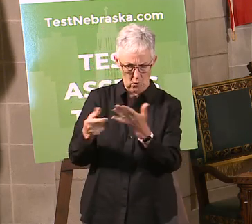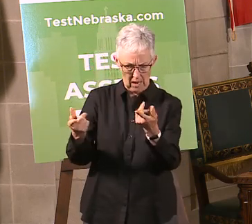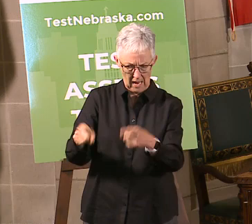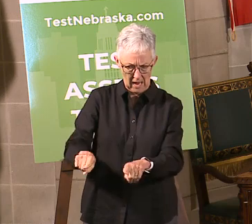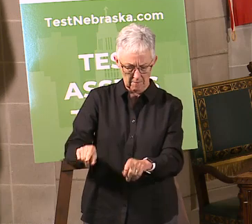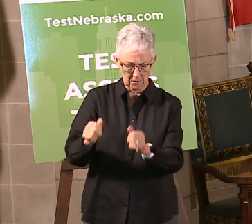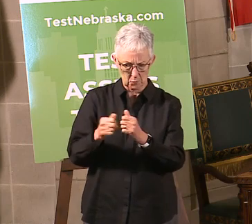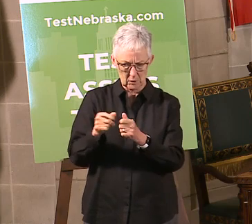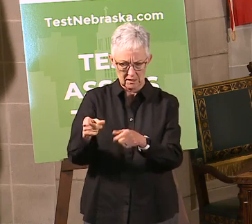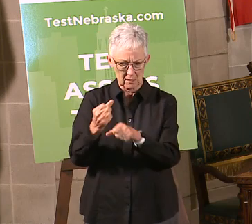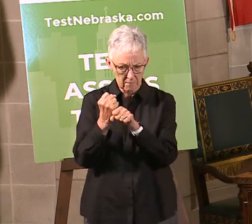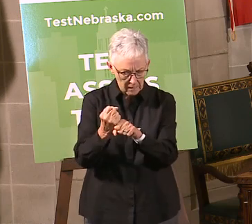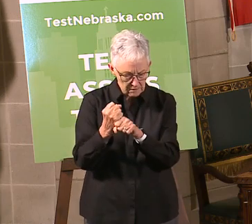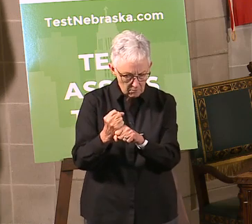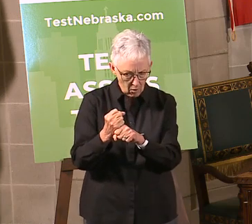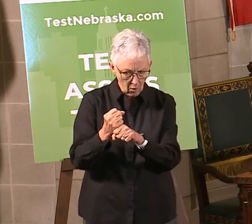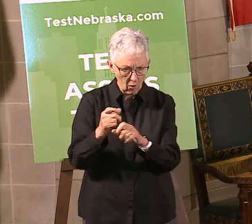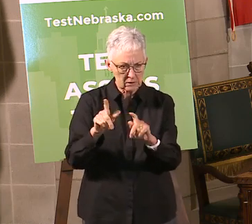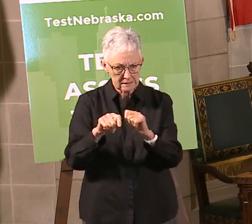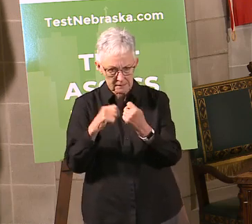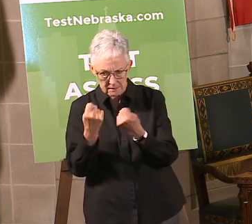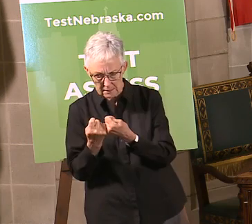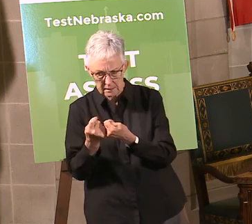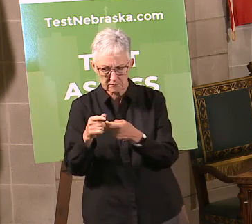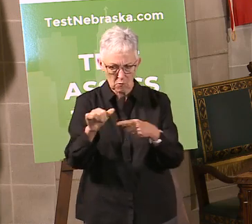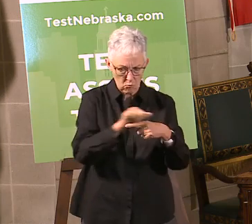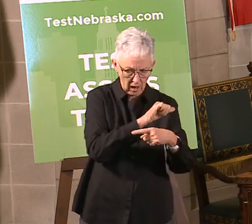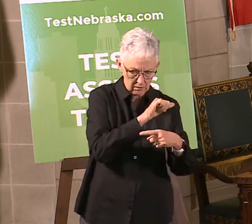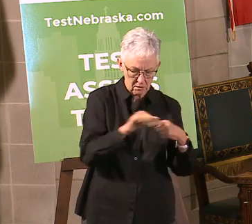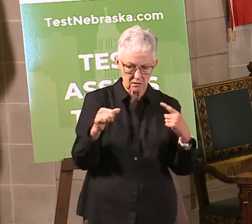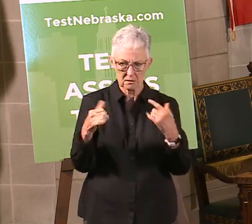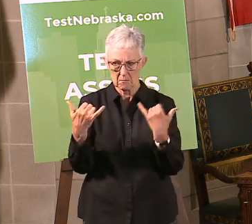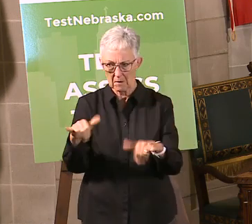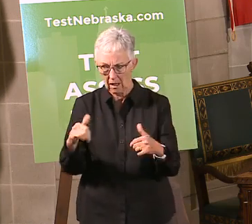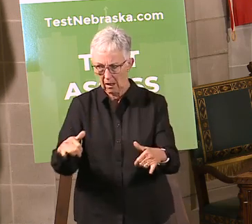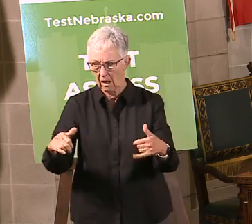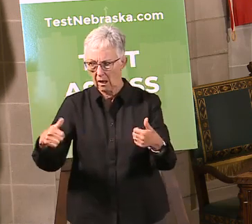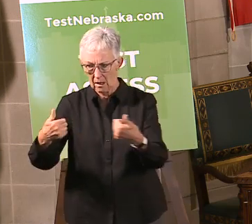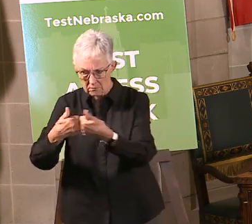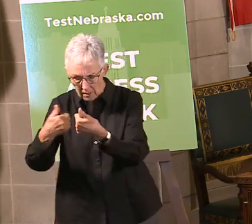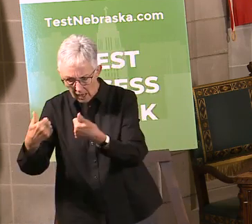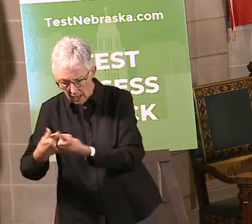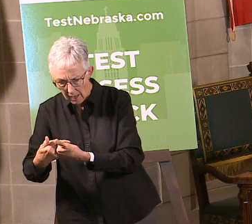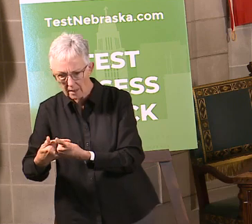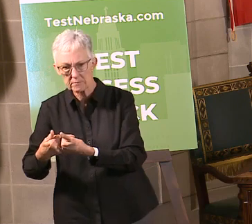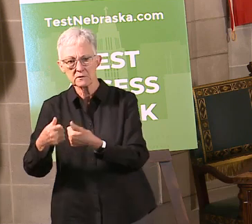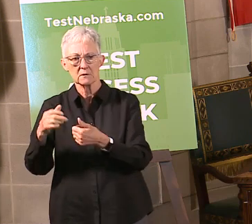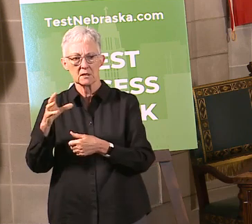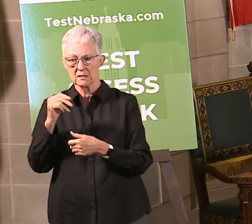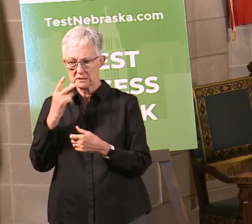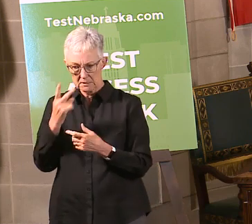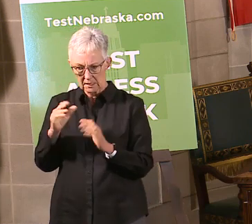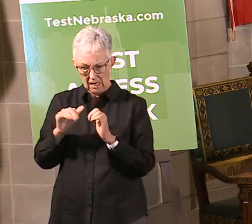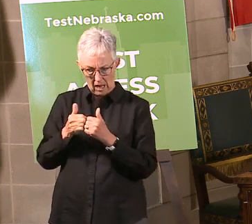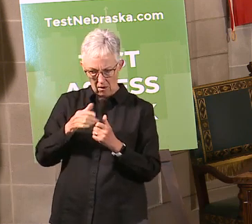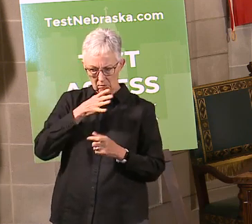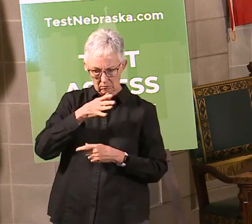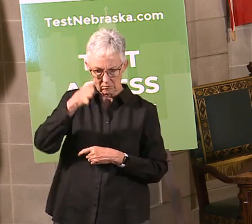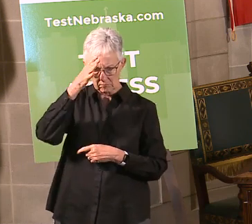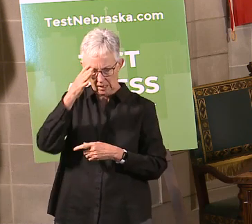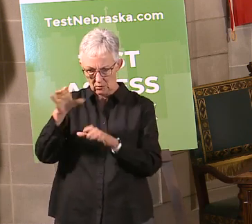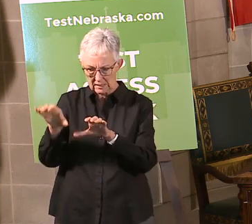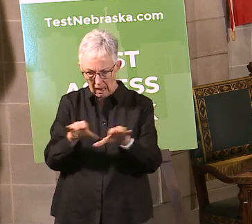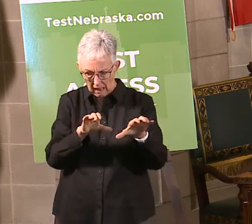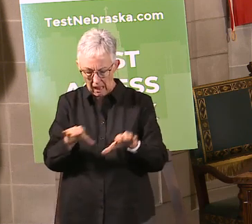using every little moment to see how coaches interact, how fans interact, how parents work with coaches and their